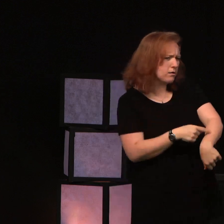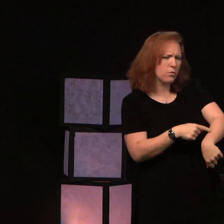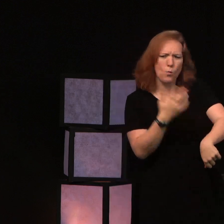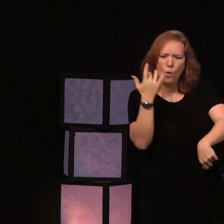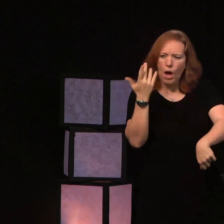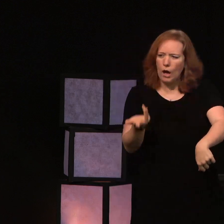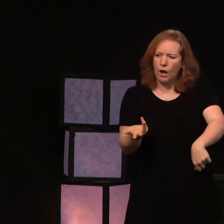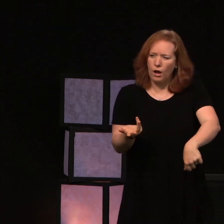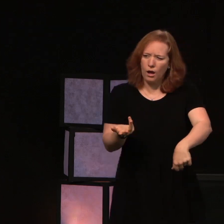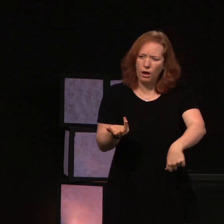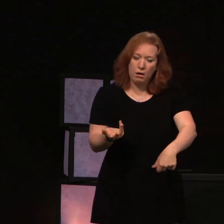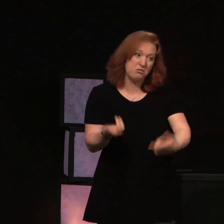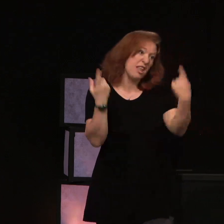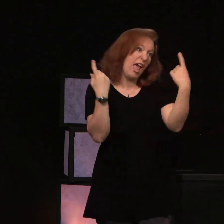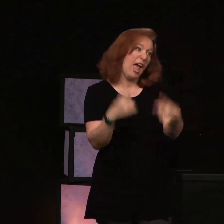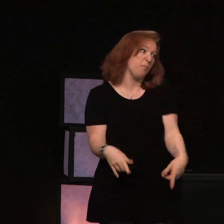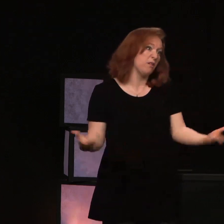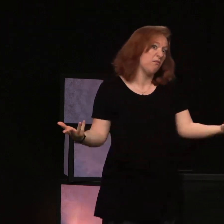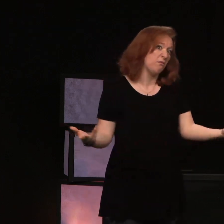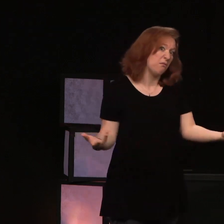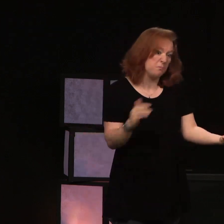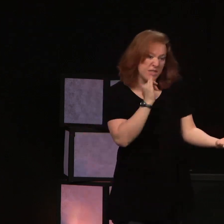Just a happen so, a quirk?